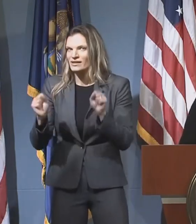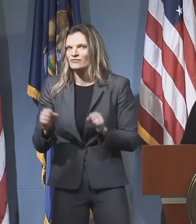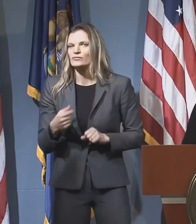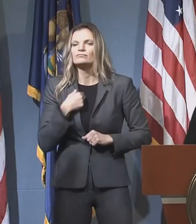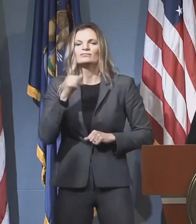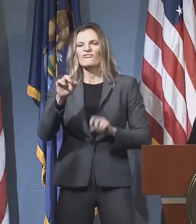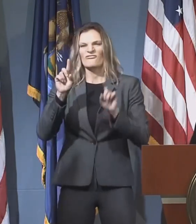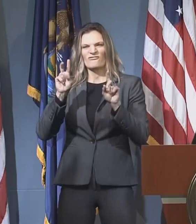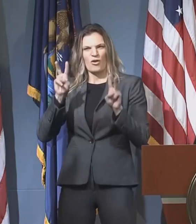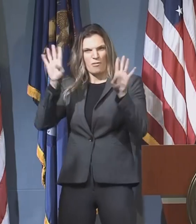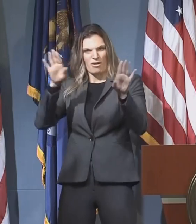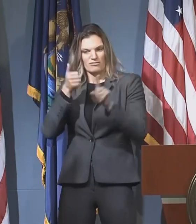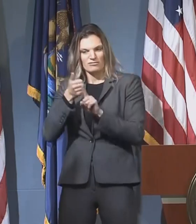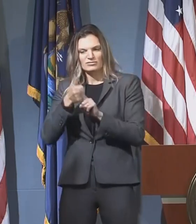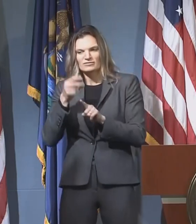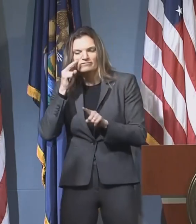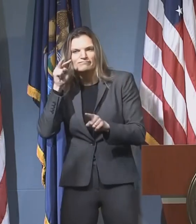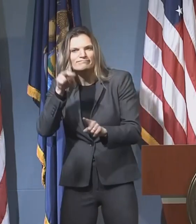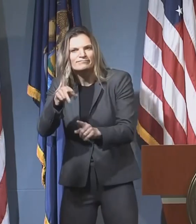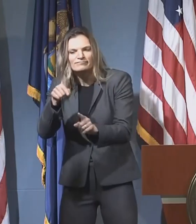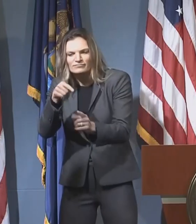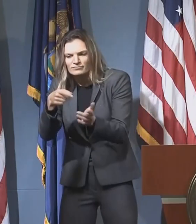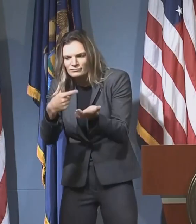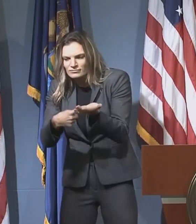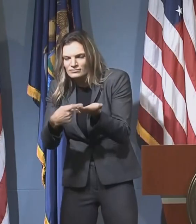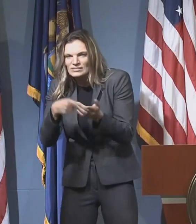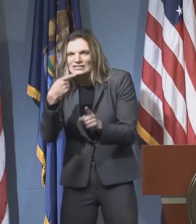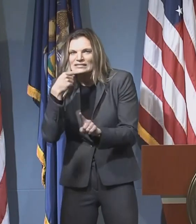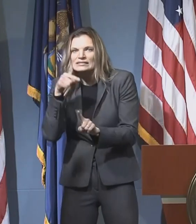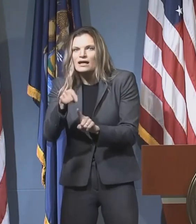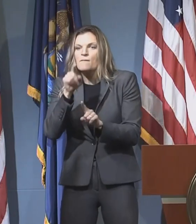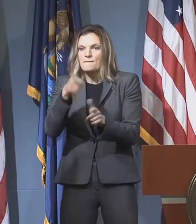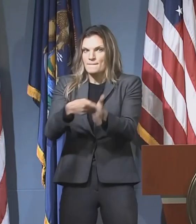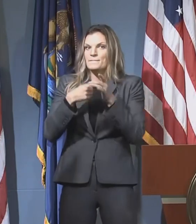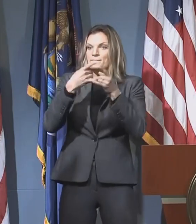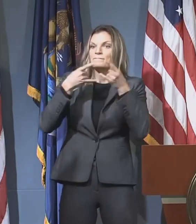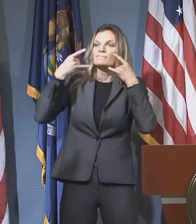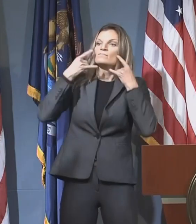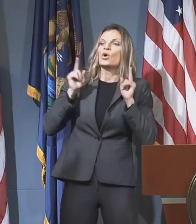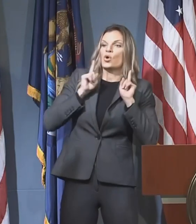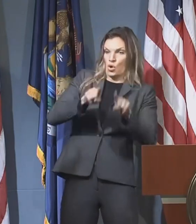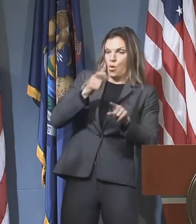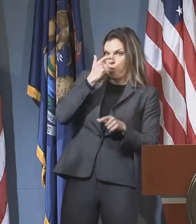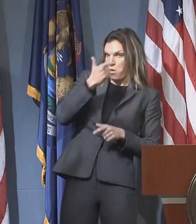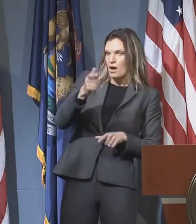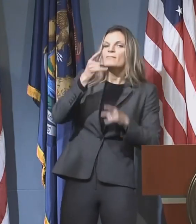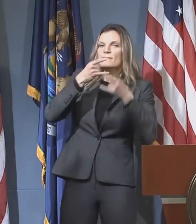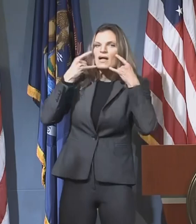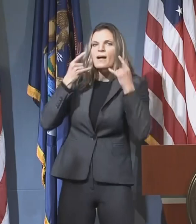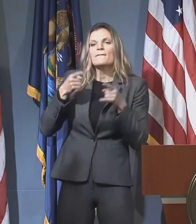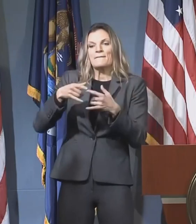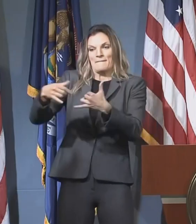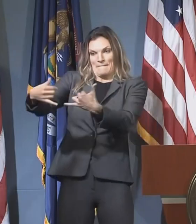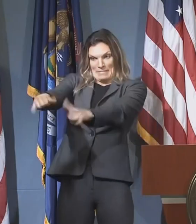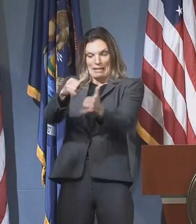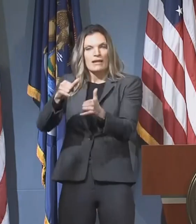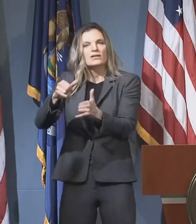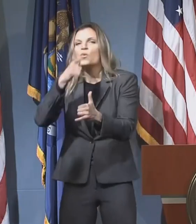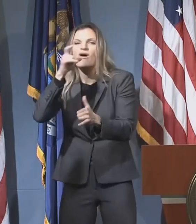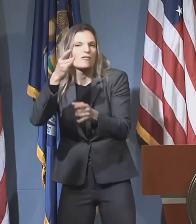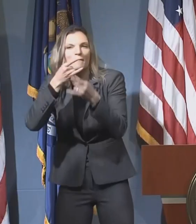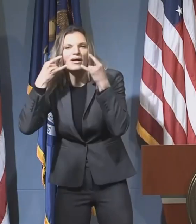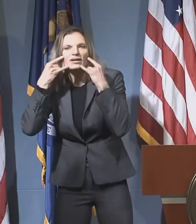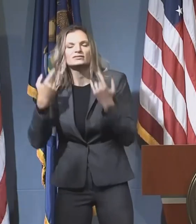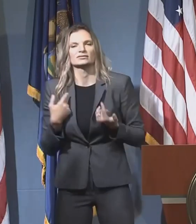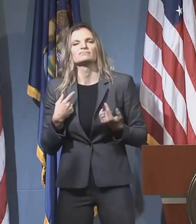play guidelines recommend all attendees be required to wear face masks except for athletes on the court playing. The Cleveland